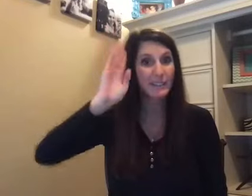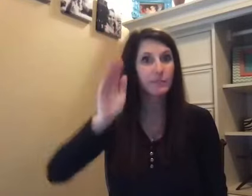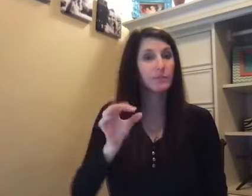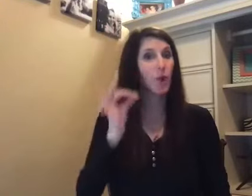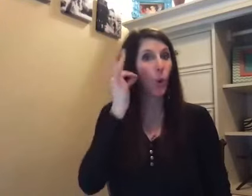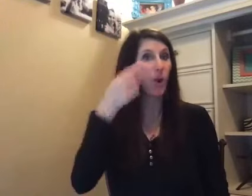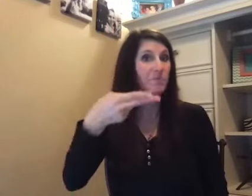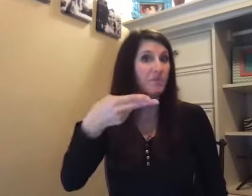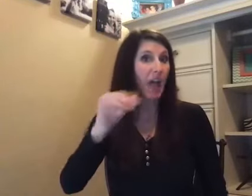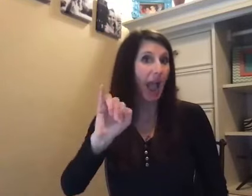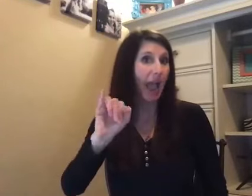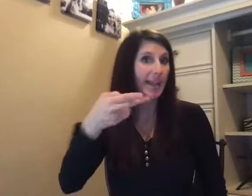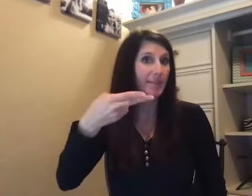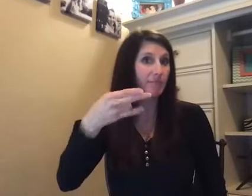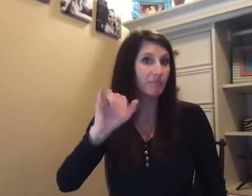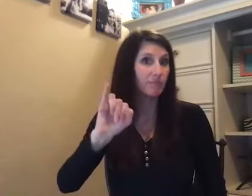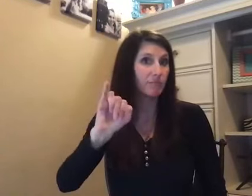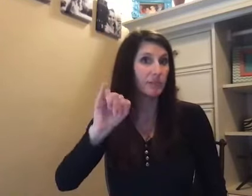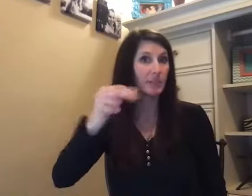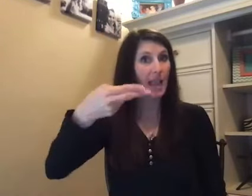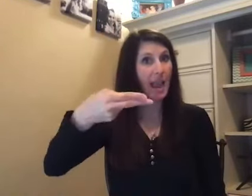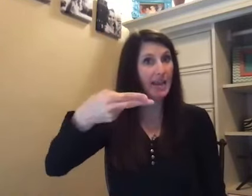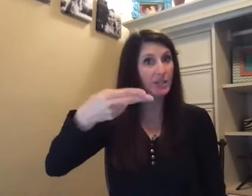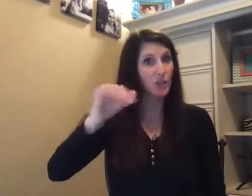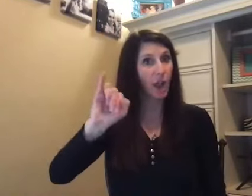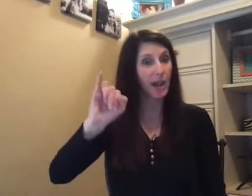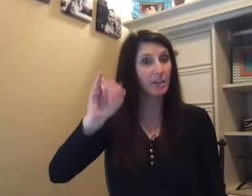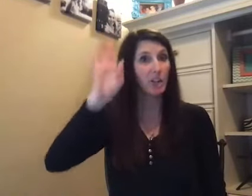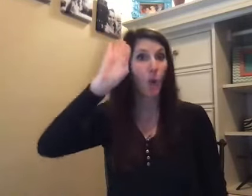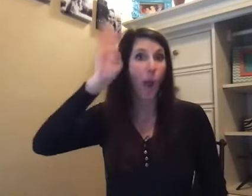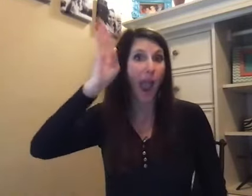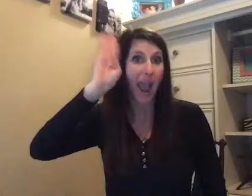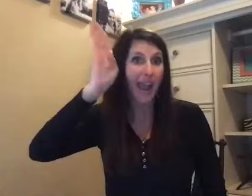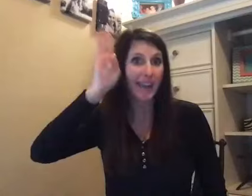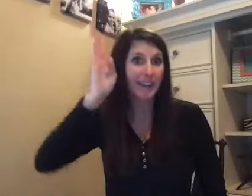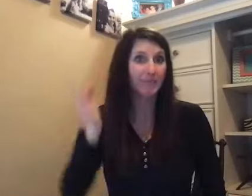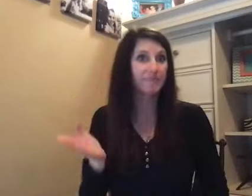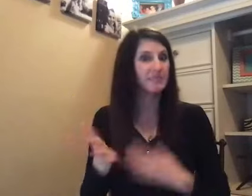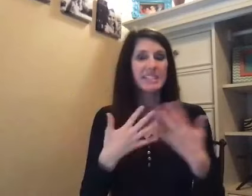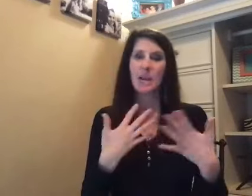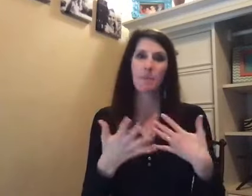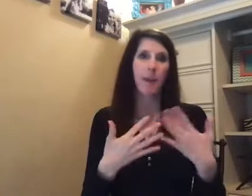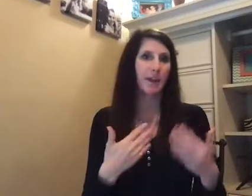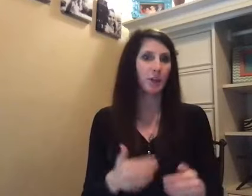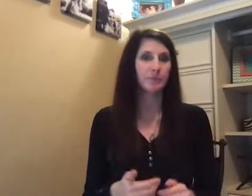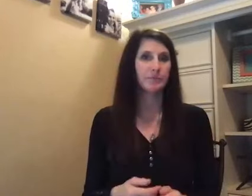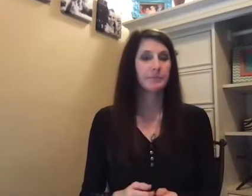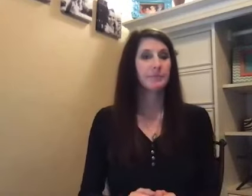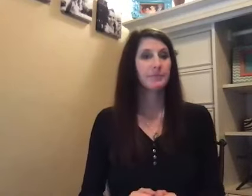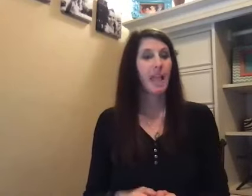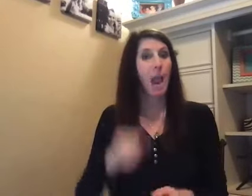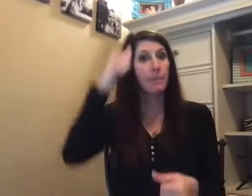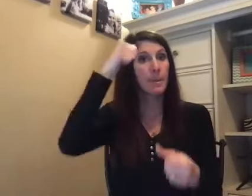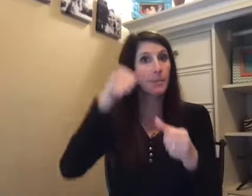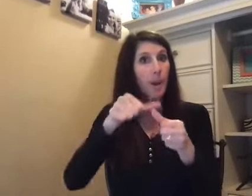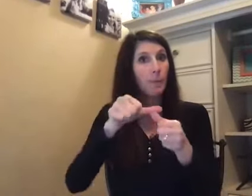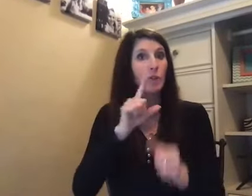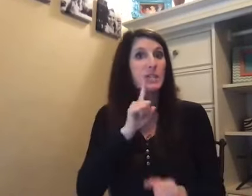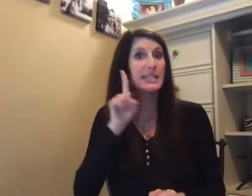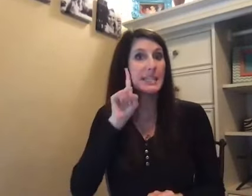Or hi. H, R, or hi. It doesn't matter. I remember that